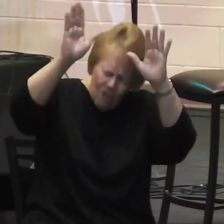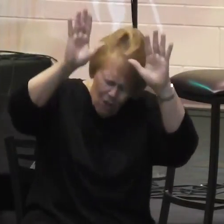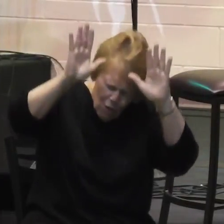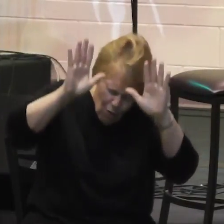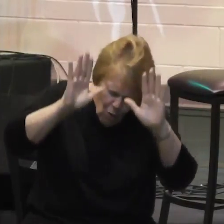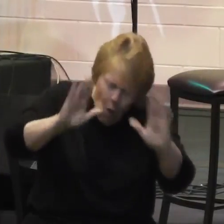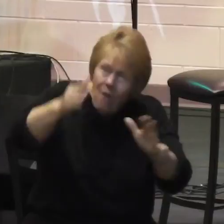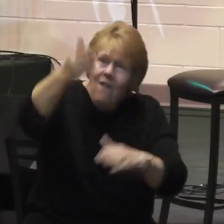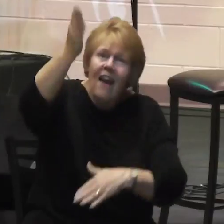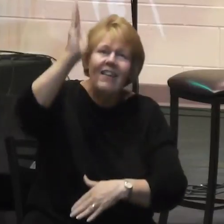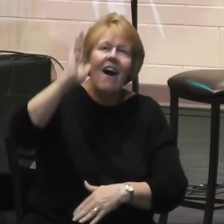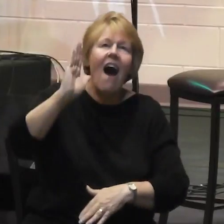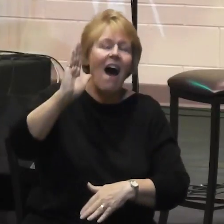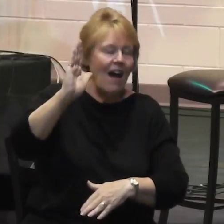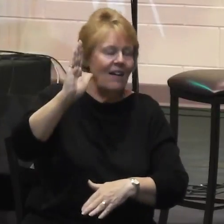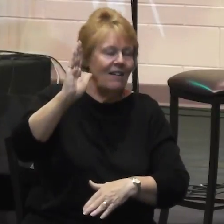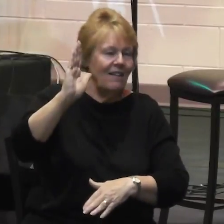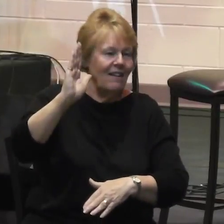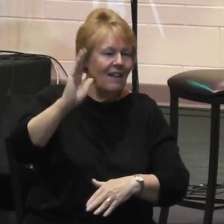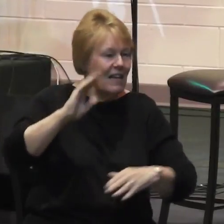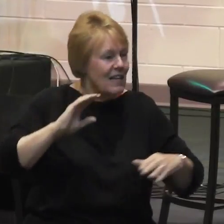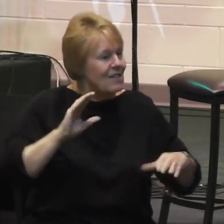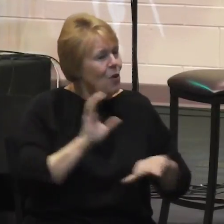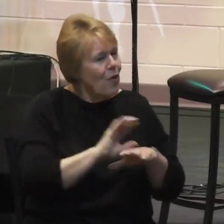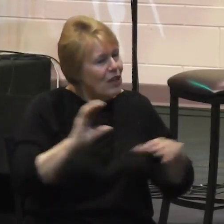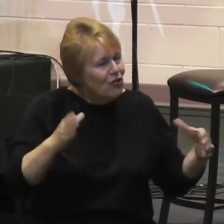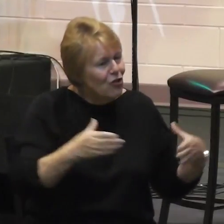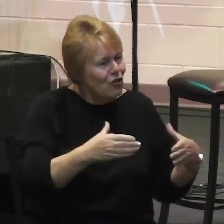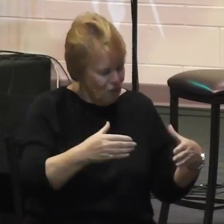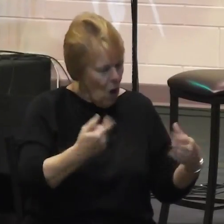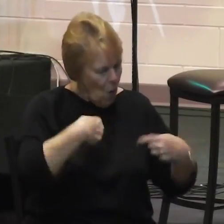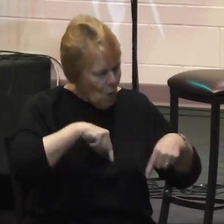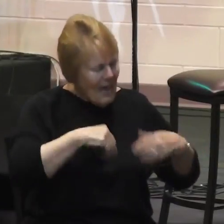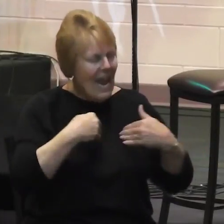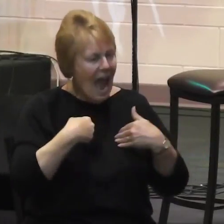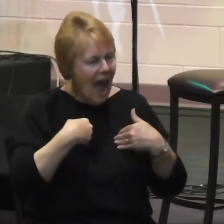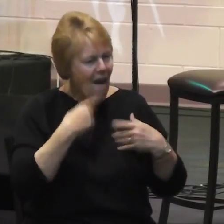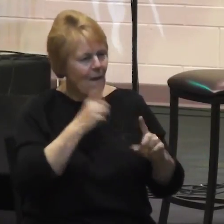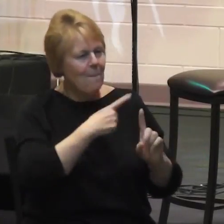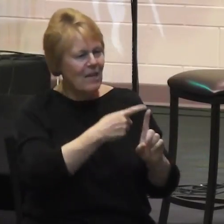a missional community. We are a mission. We are sent.